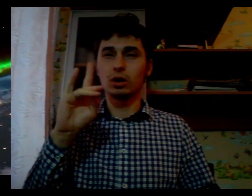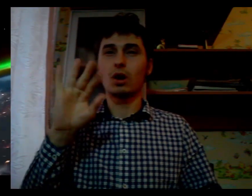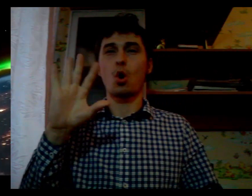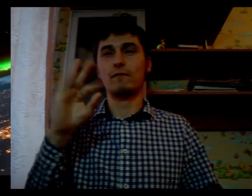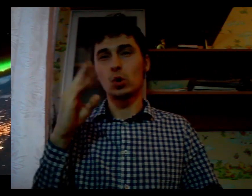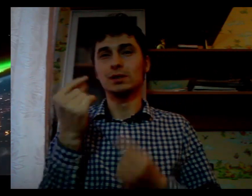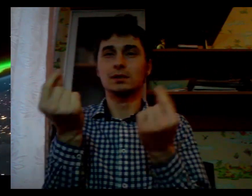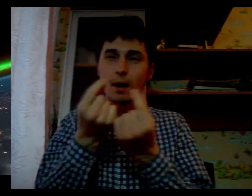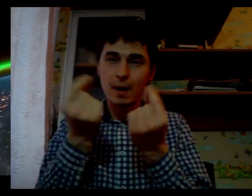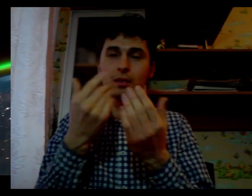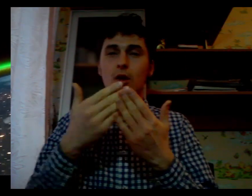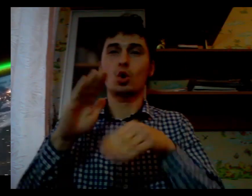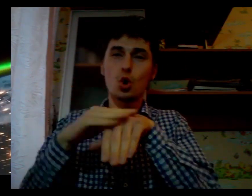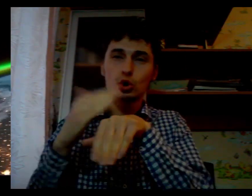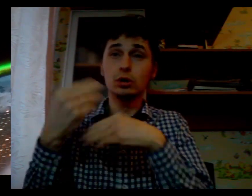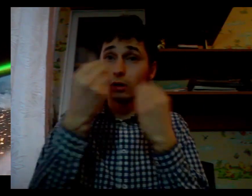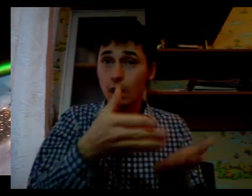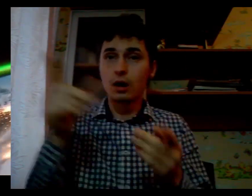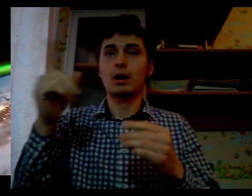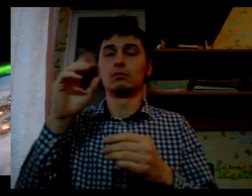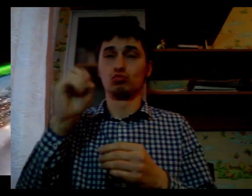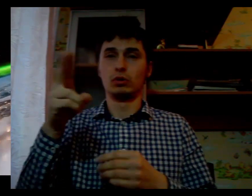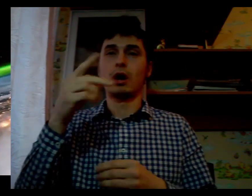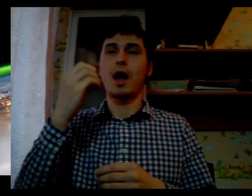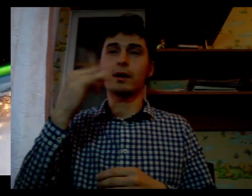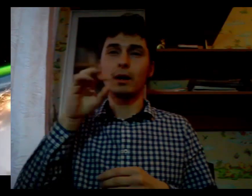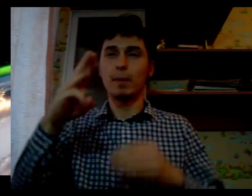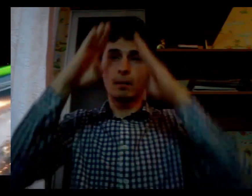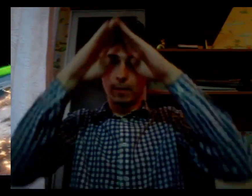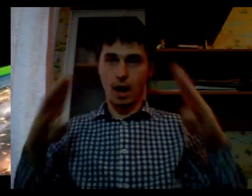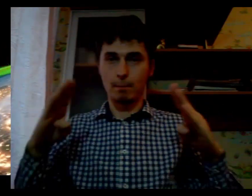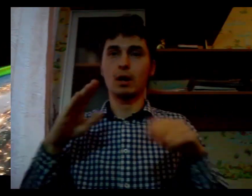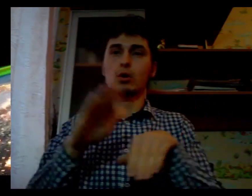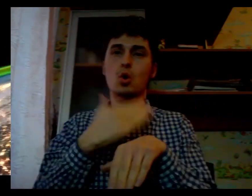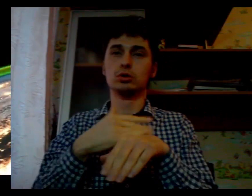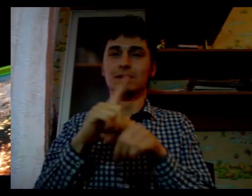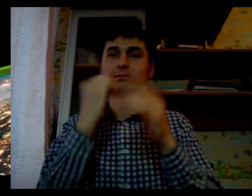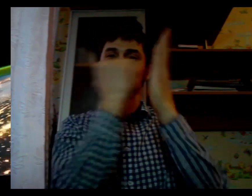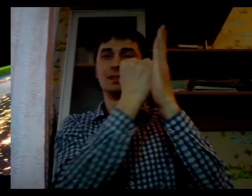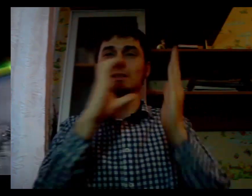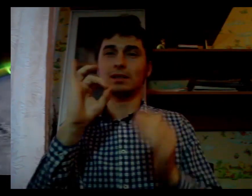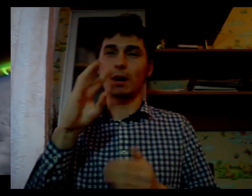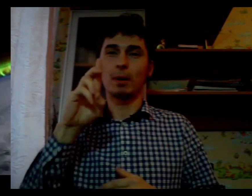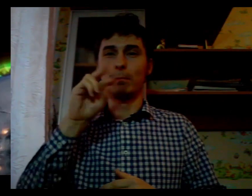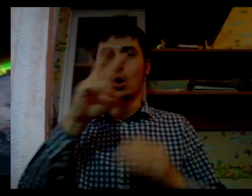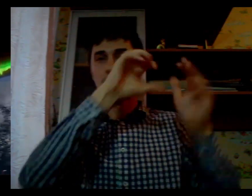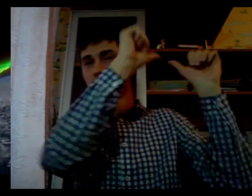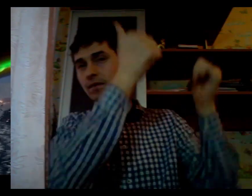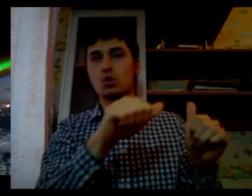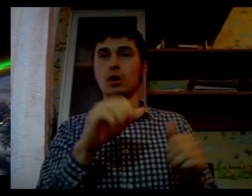Realizing this goal will require an intrapreneurial spirit, an a new generation of scientists and a...